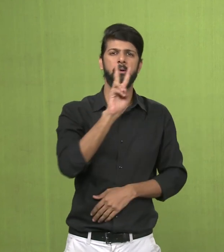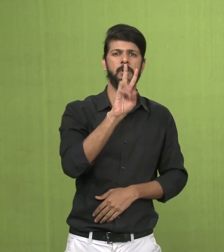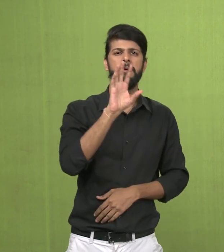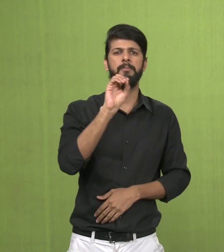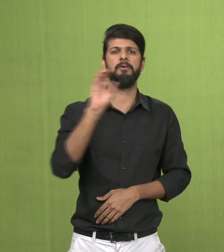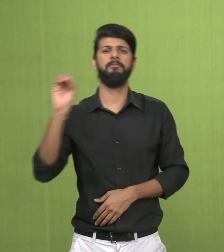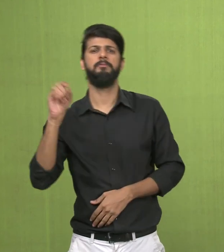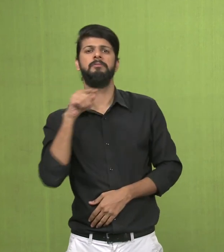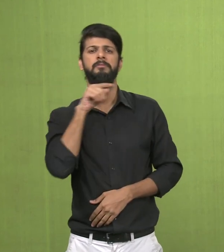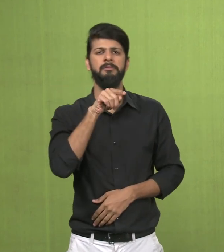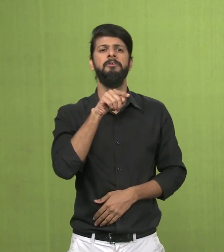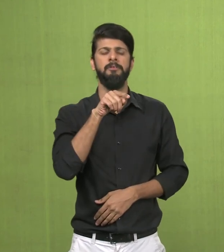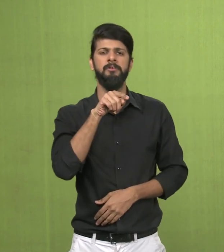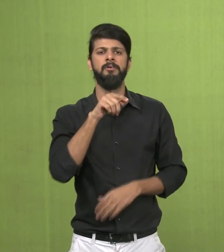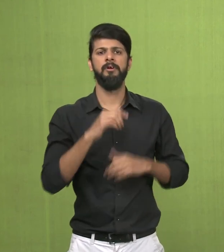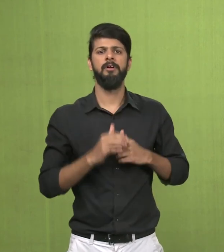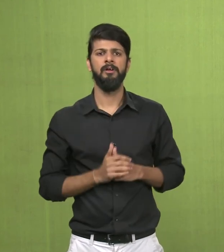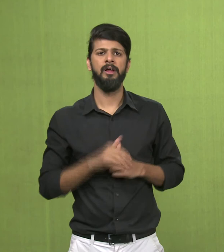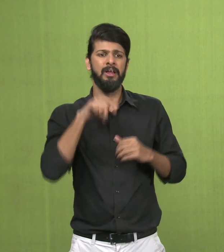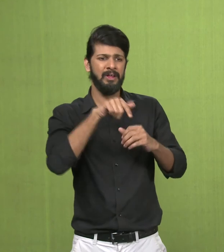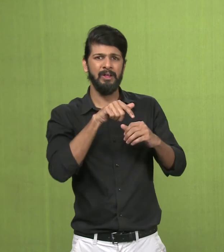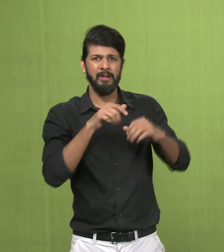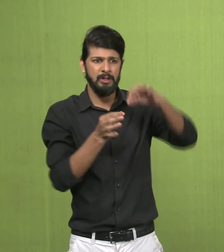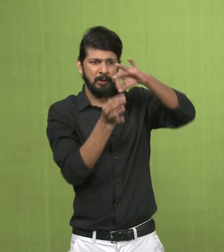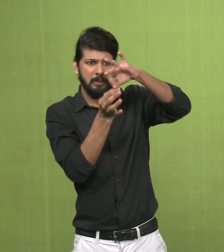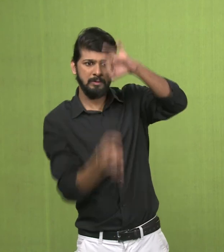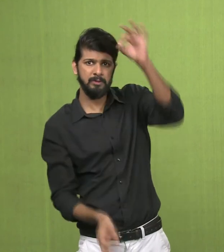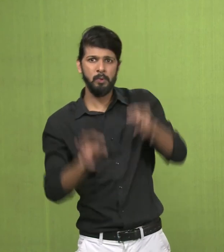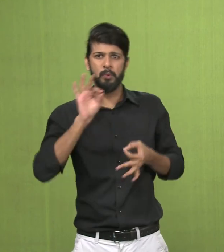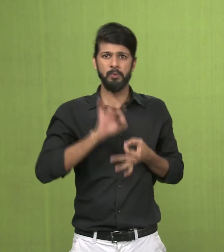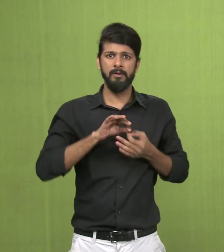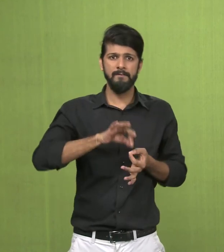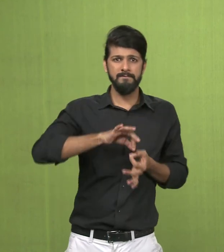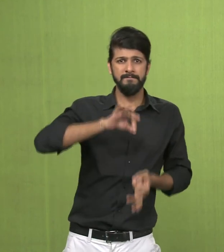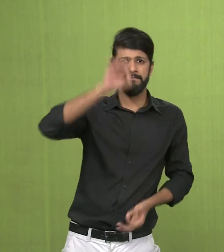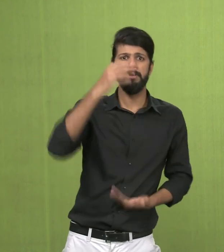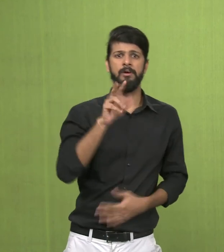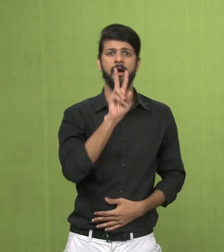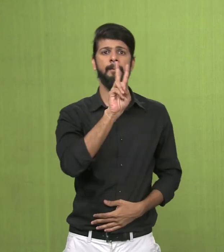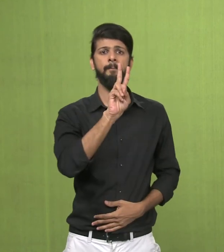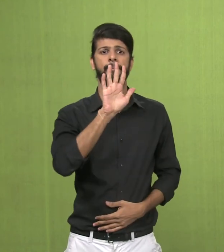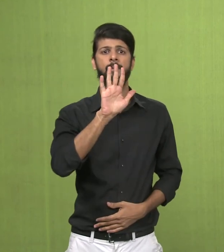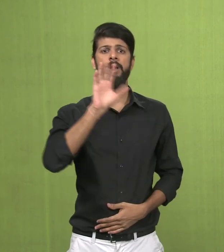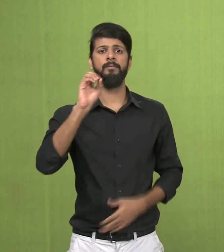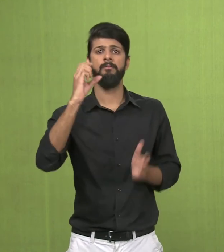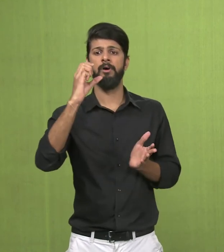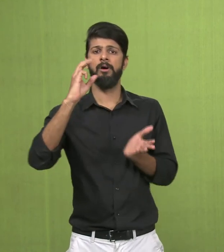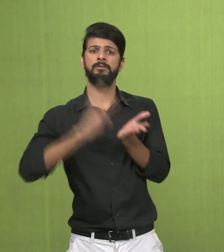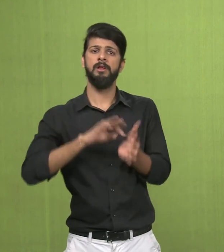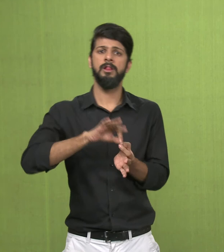was ranged up to Afghanistan, Pakistan as well as the northern India. This was done in the second century.